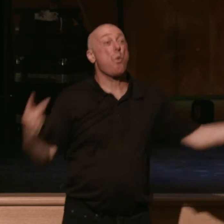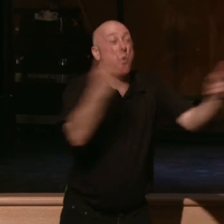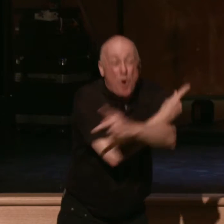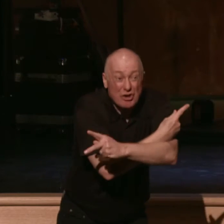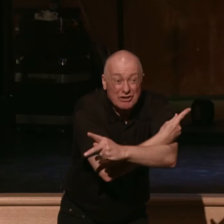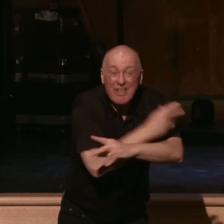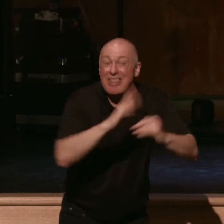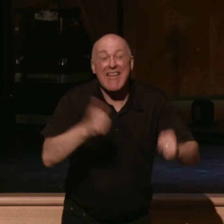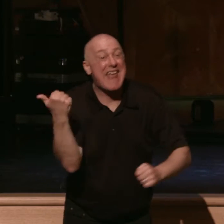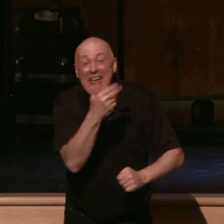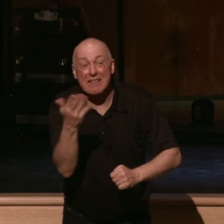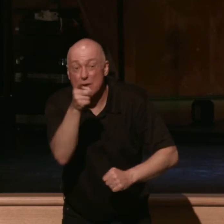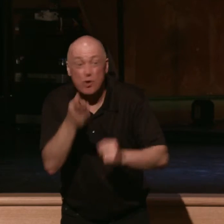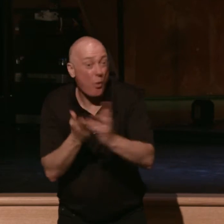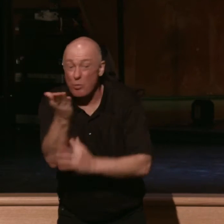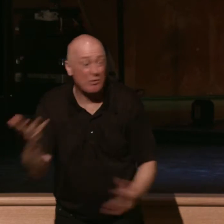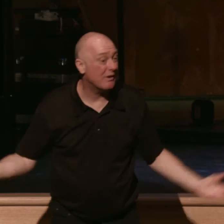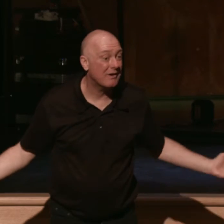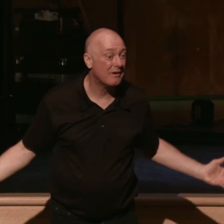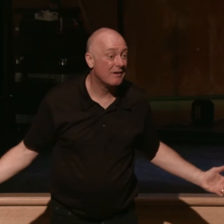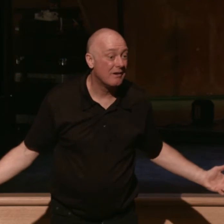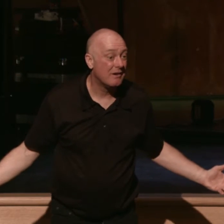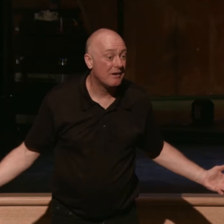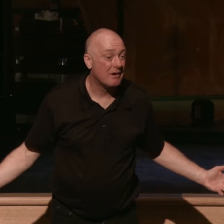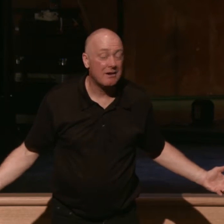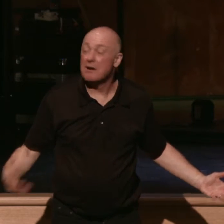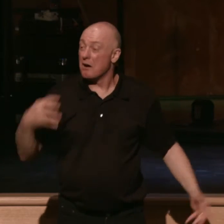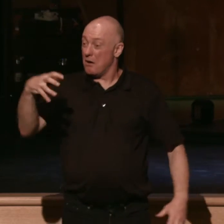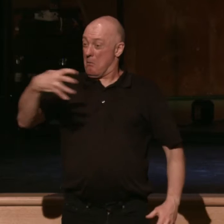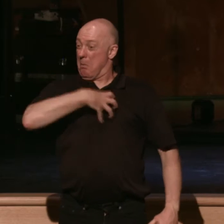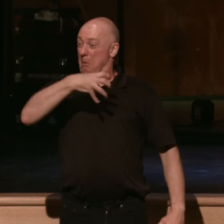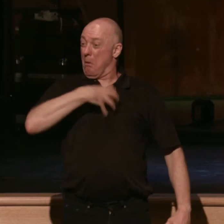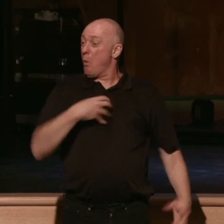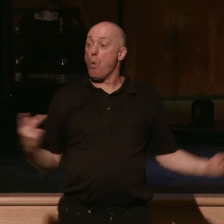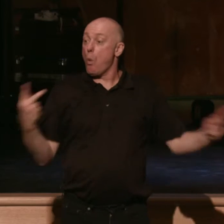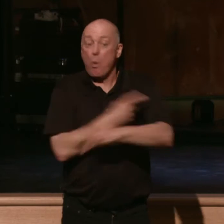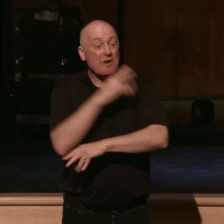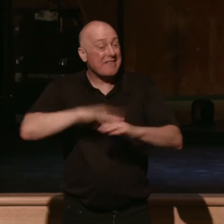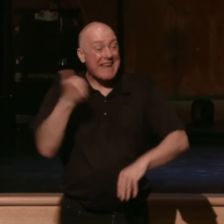affliction they could ever face. The murmuring in my heart is worse than any trial I could ever go through.